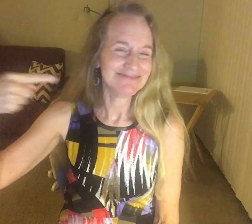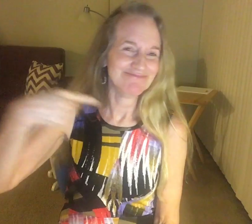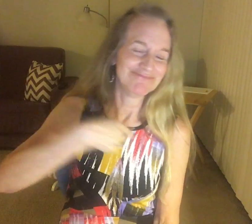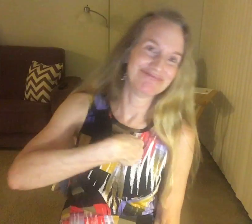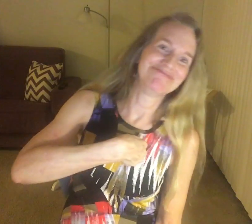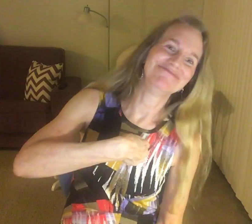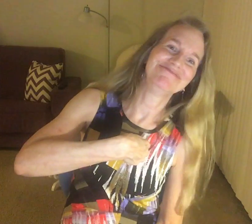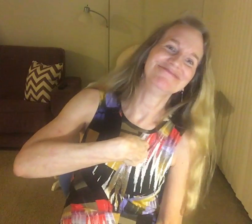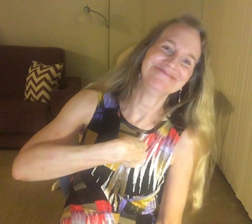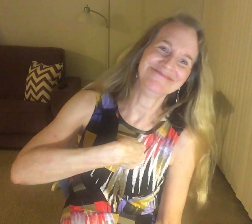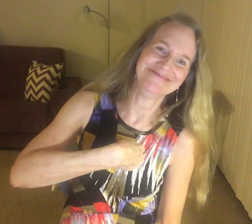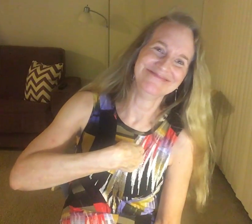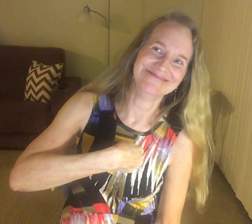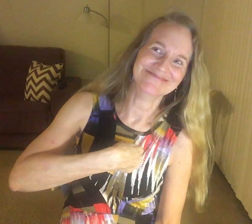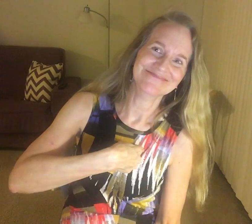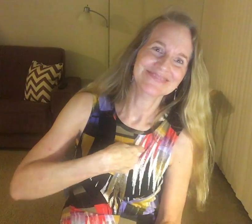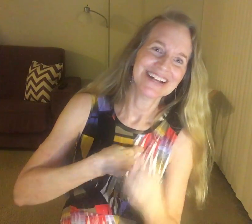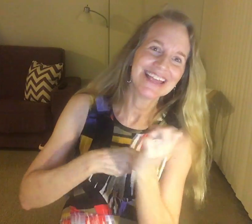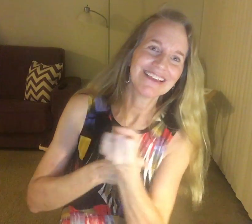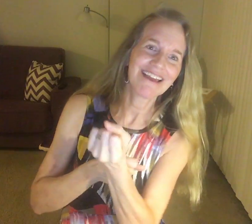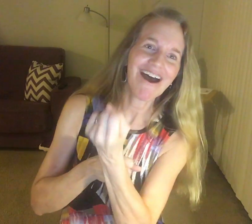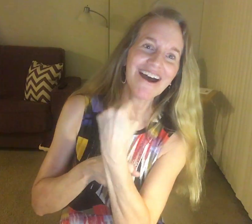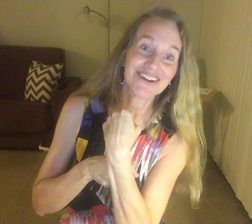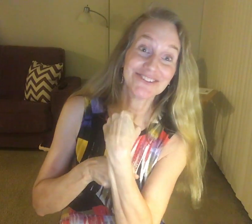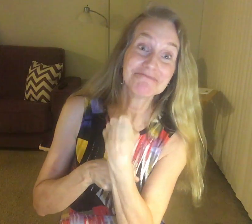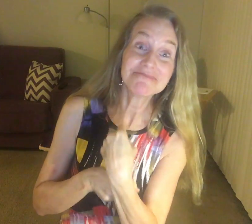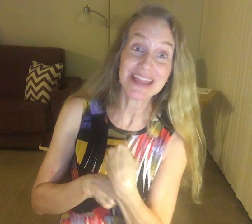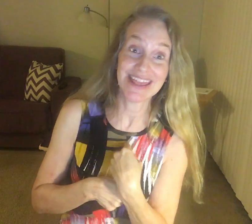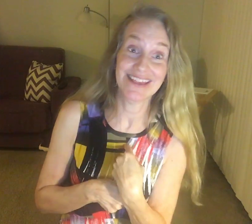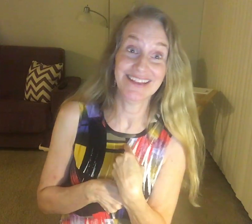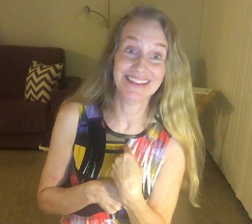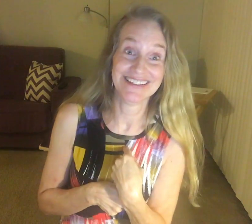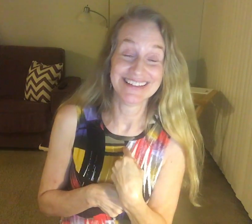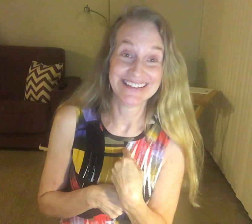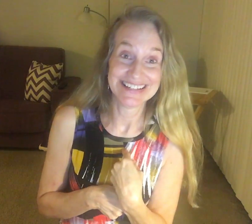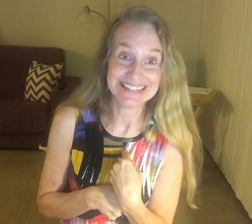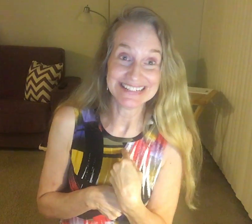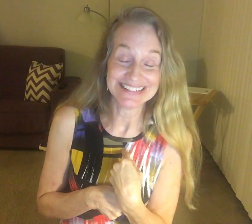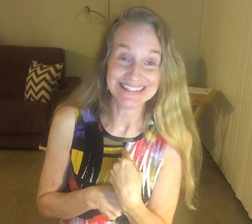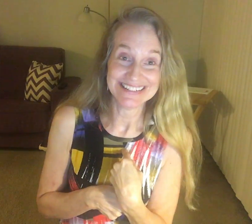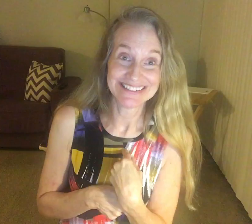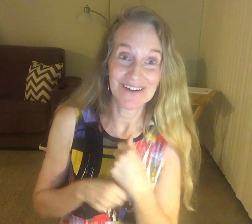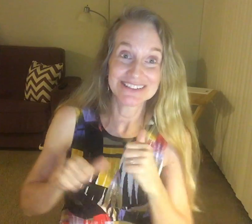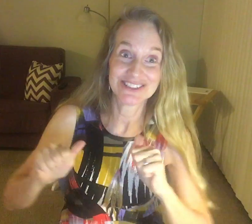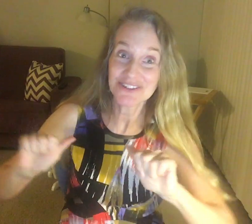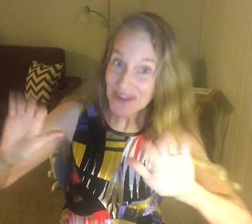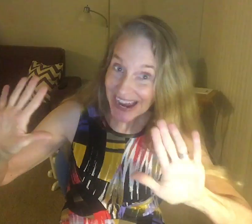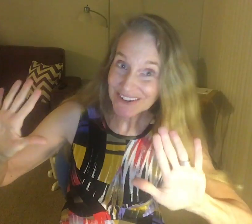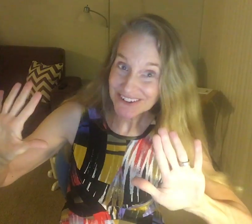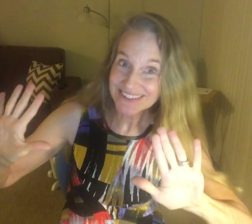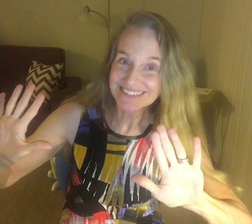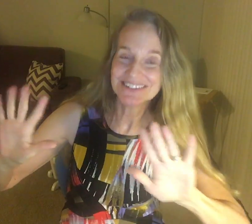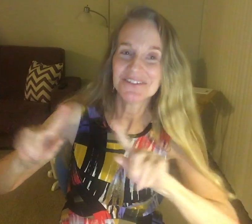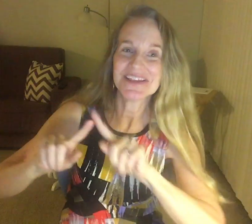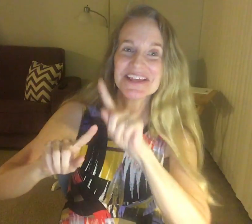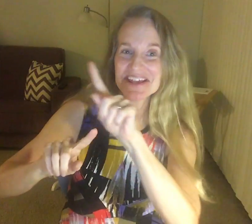and I that you're not medications anything.